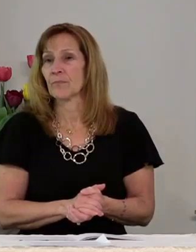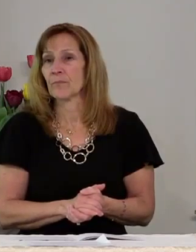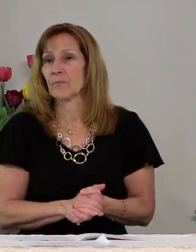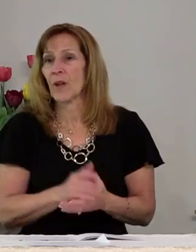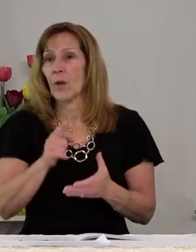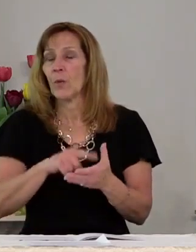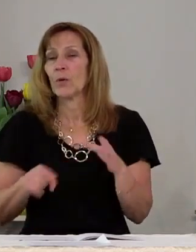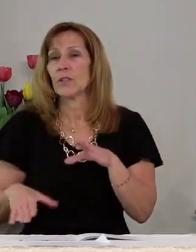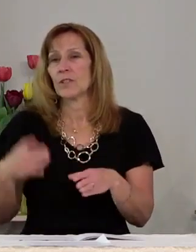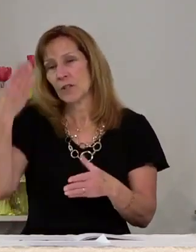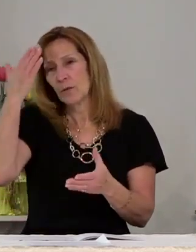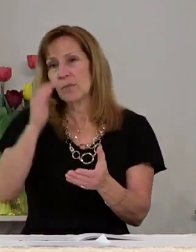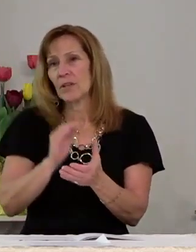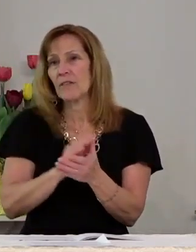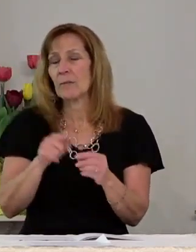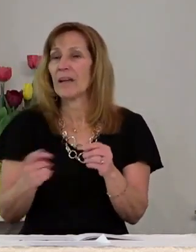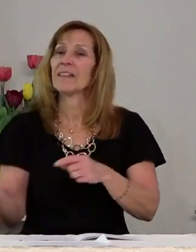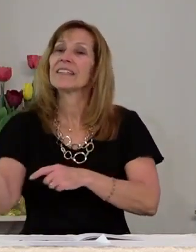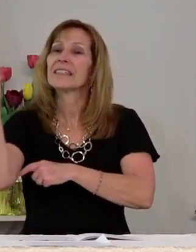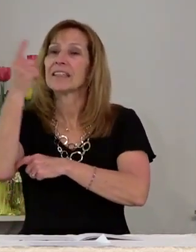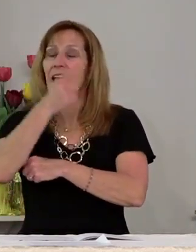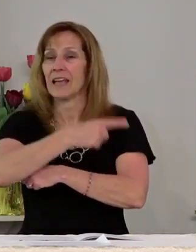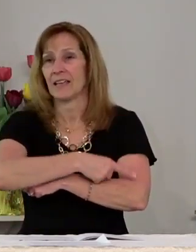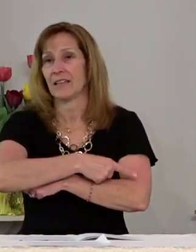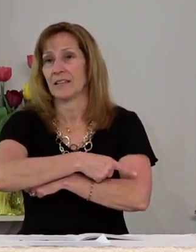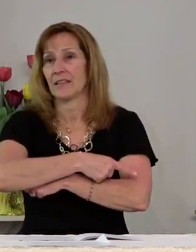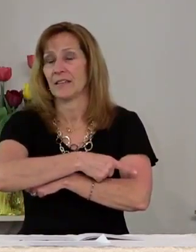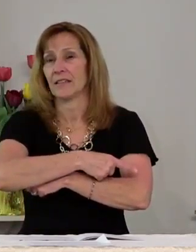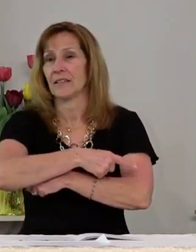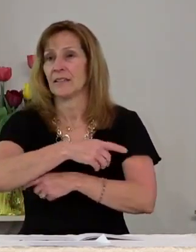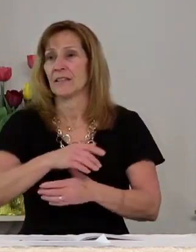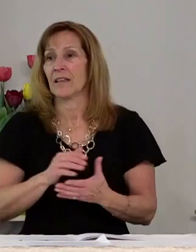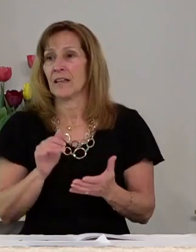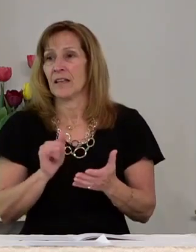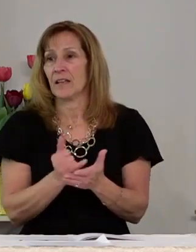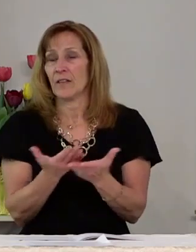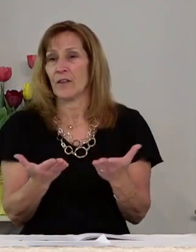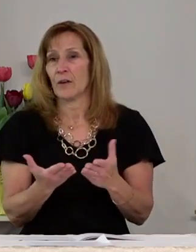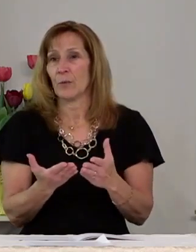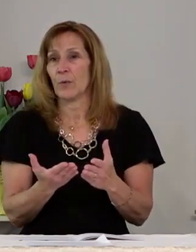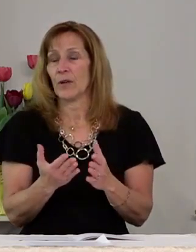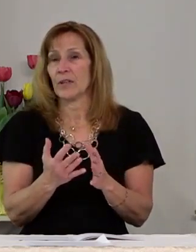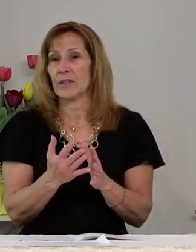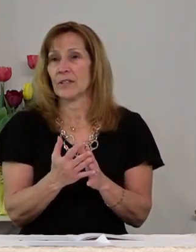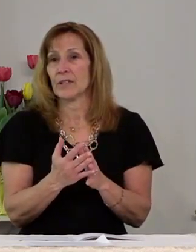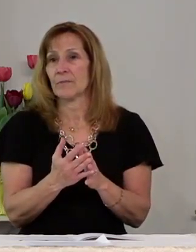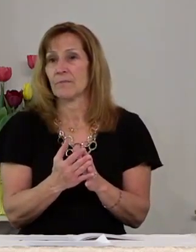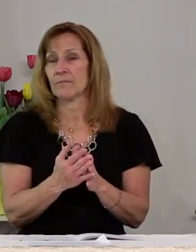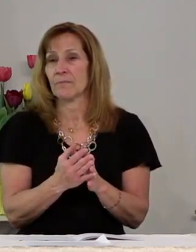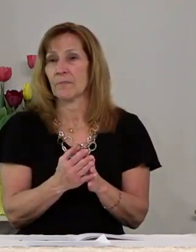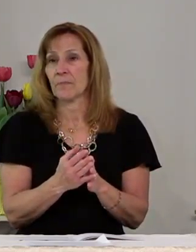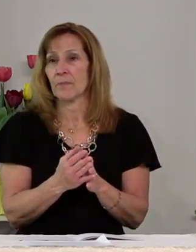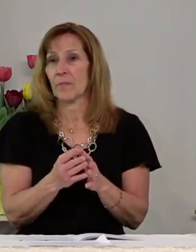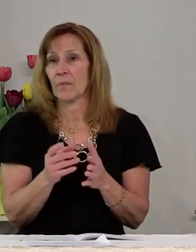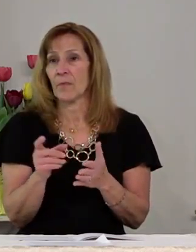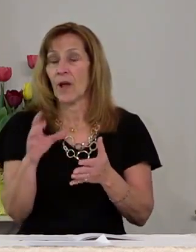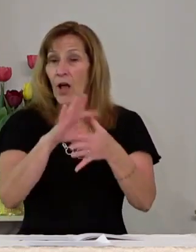What do you make of this day? There was a graph in the Reading Eagle this morning